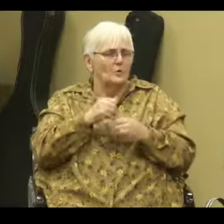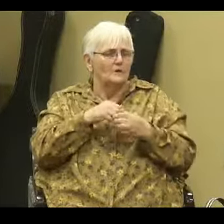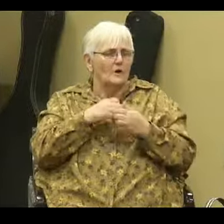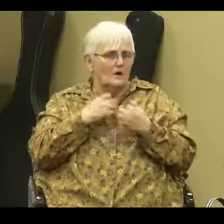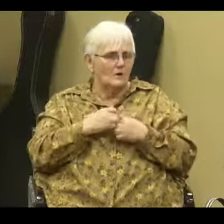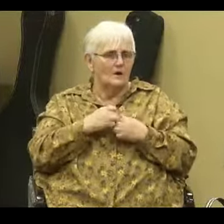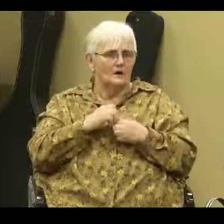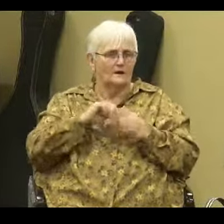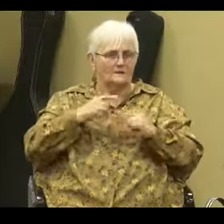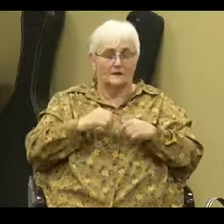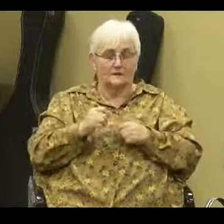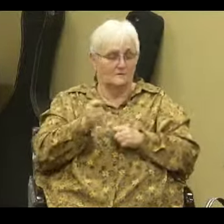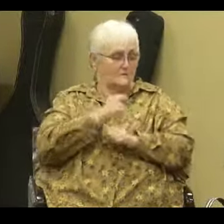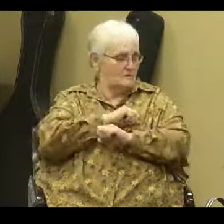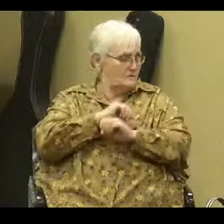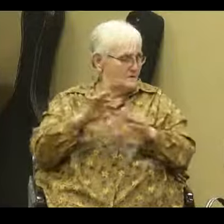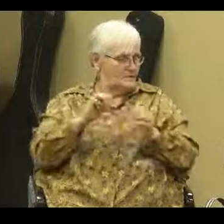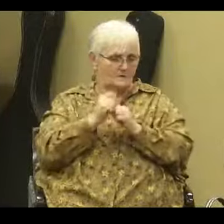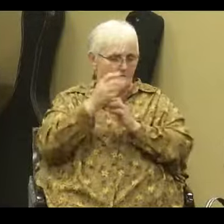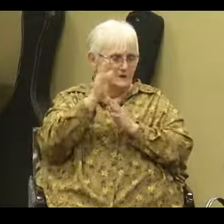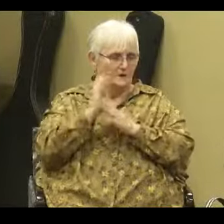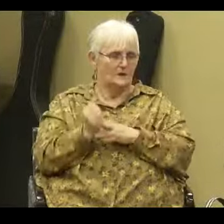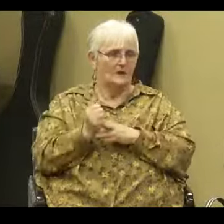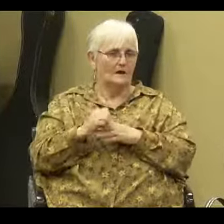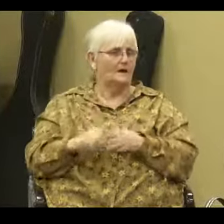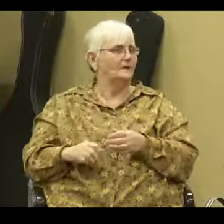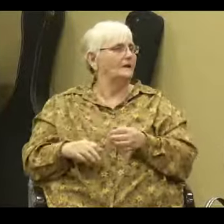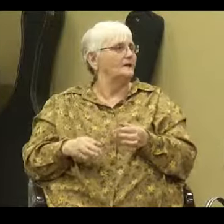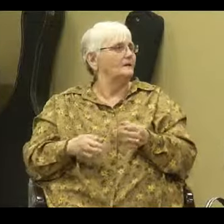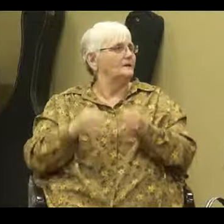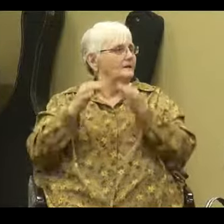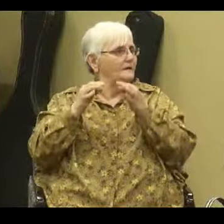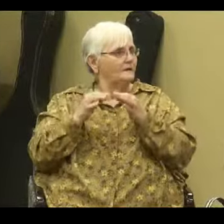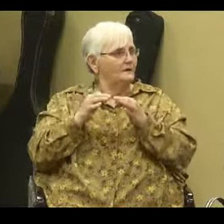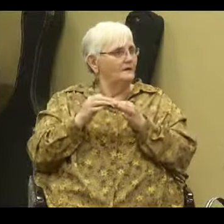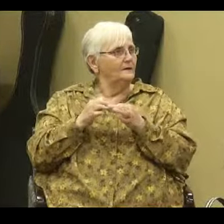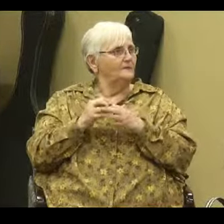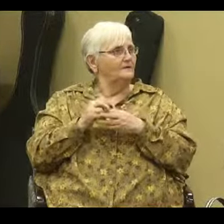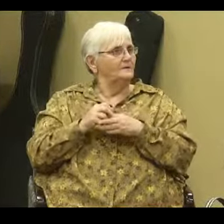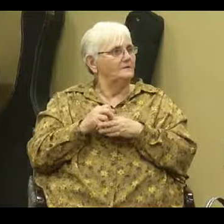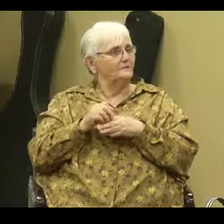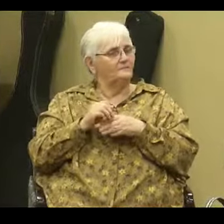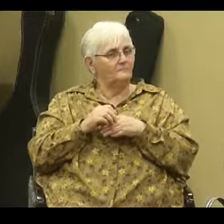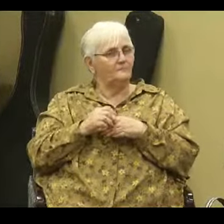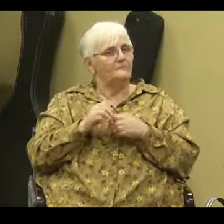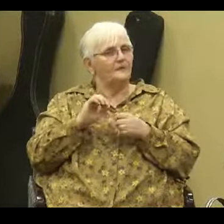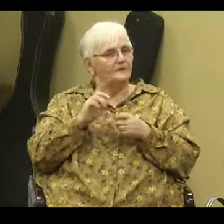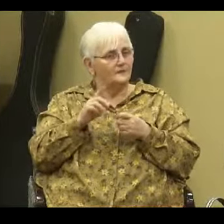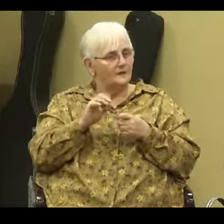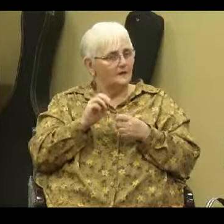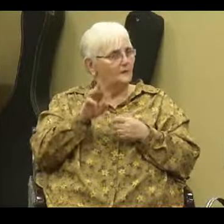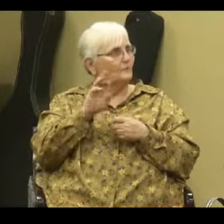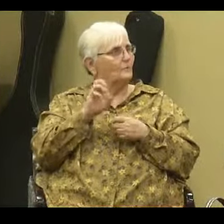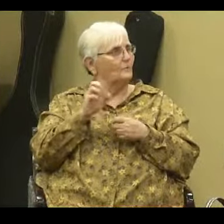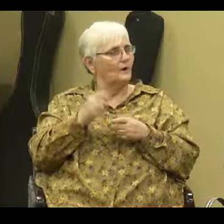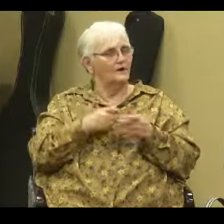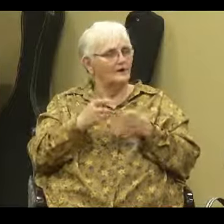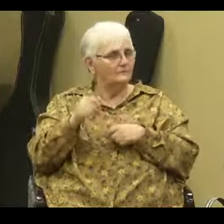who doesn't want anything to do with God, if they were given the possibility of